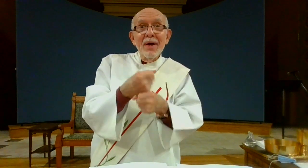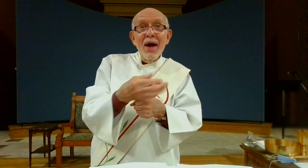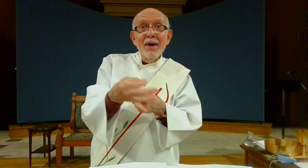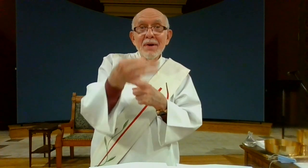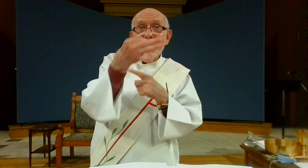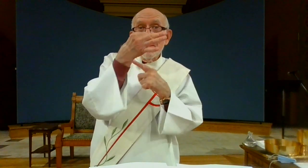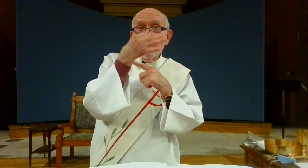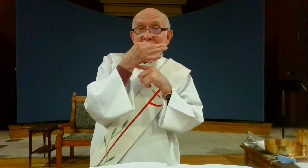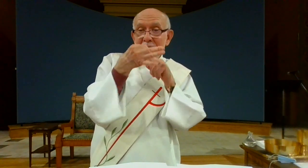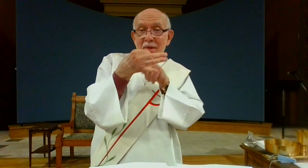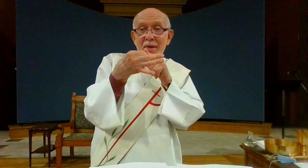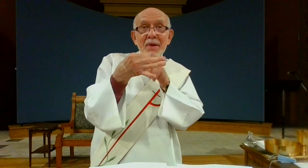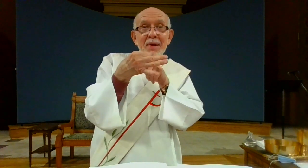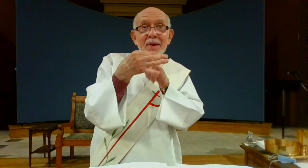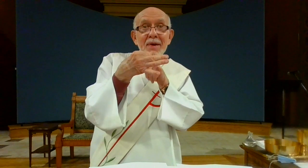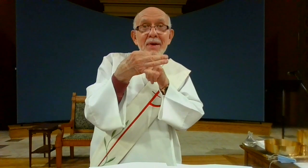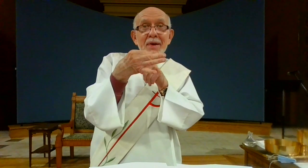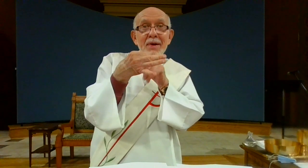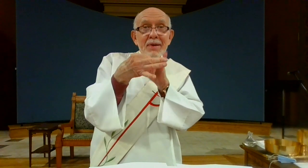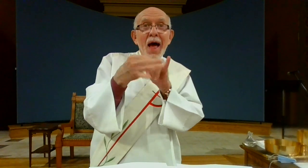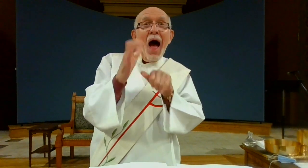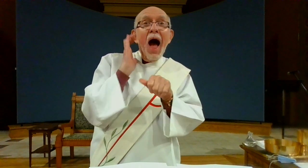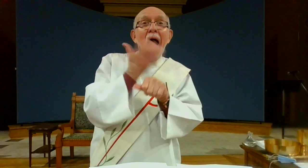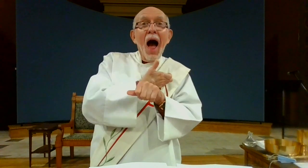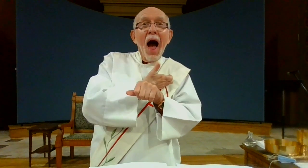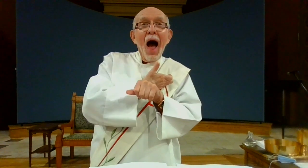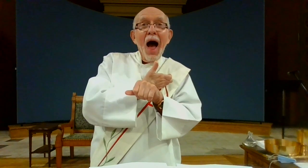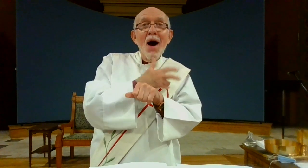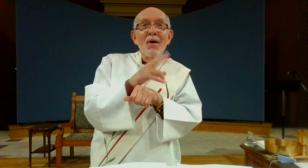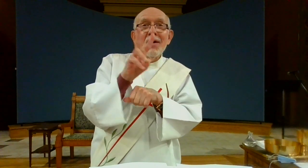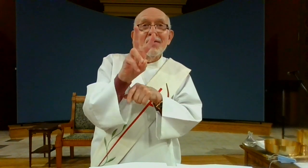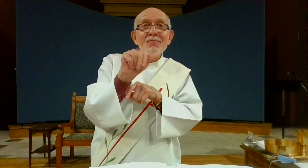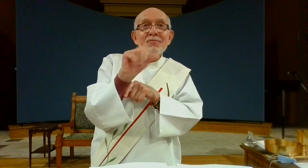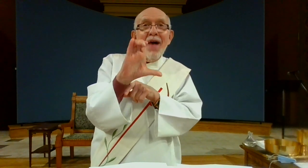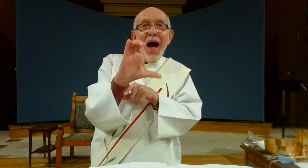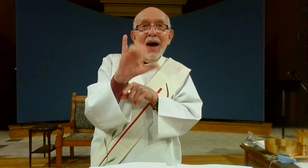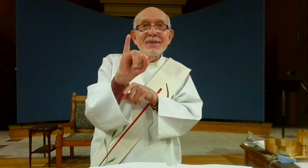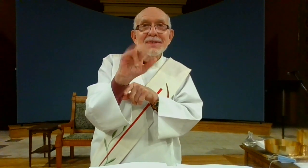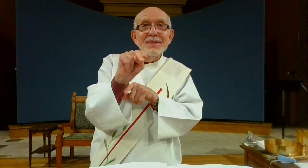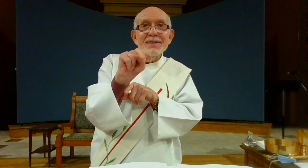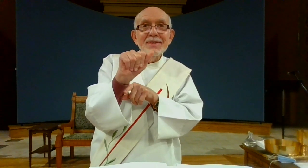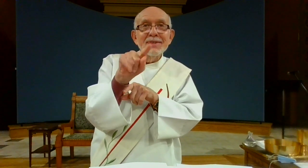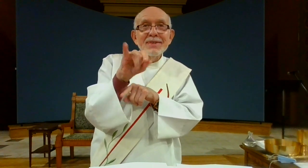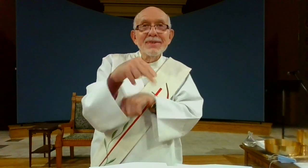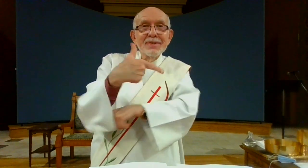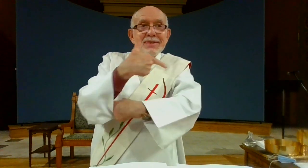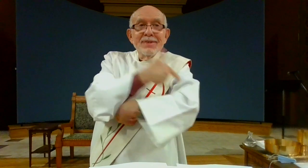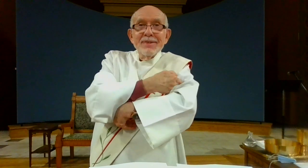we receive the eucharist soon and in that eucharist is our vaccine